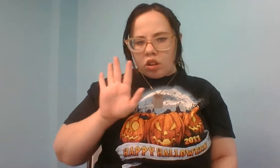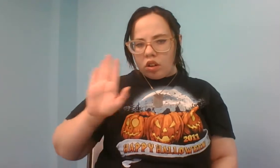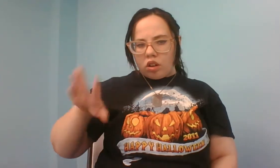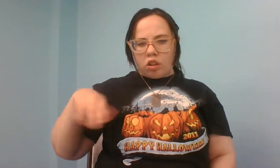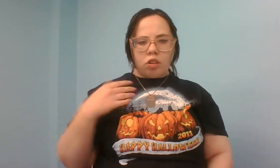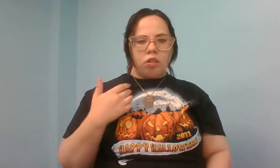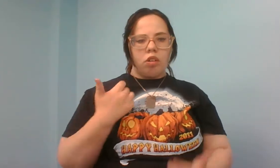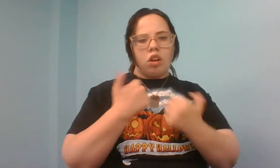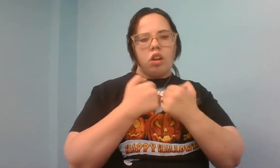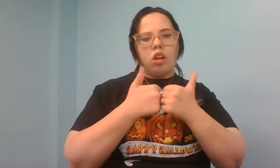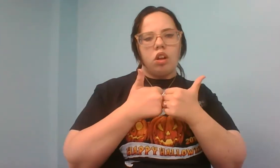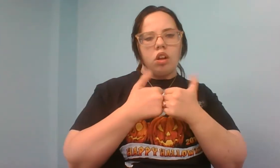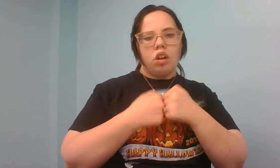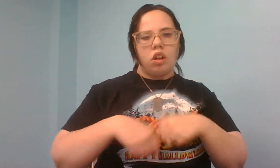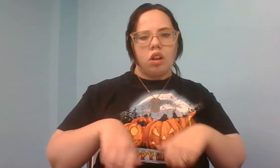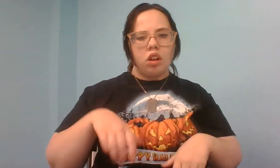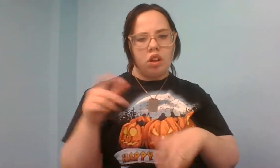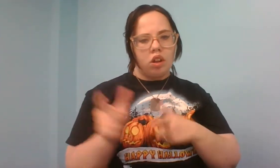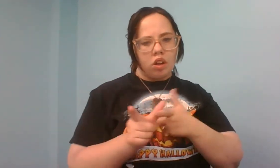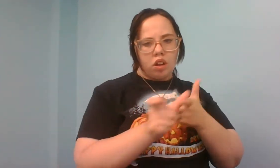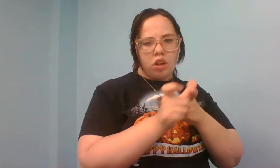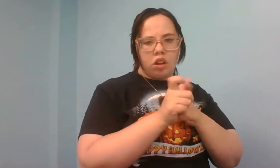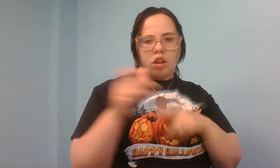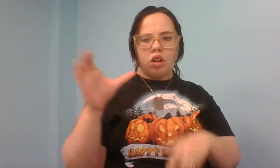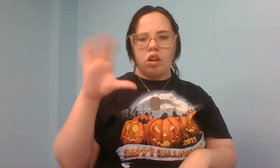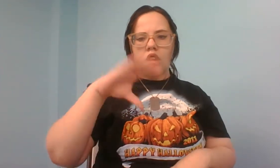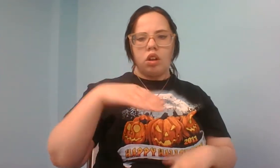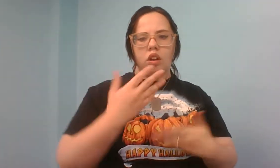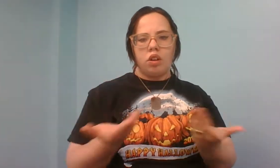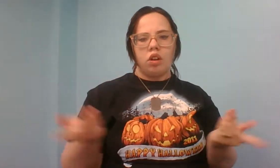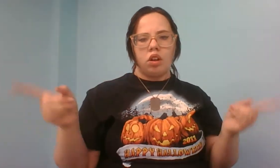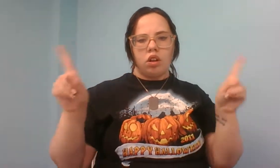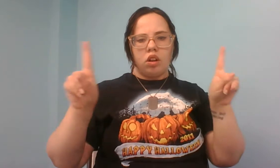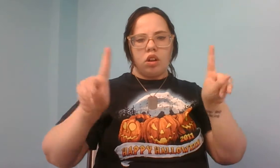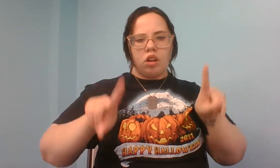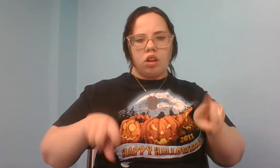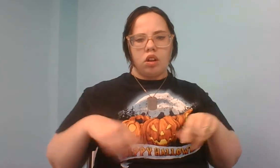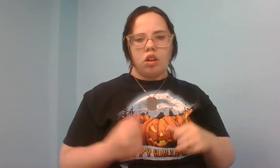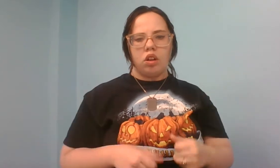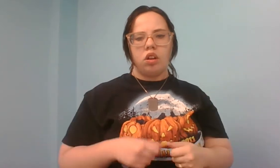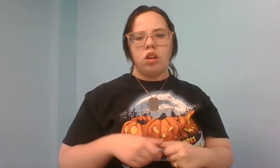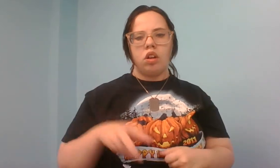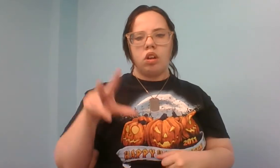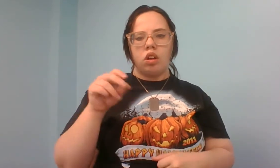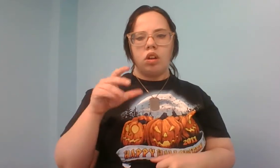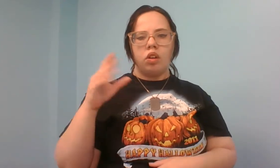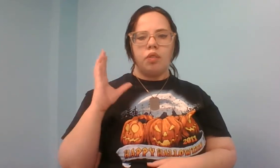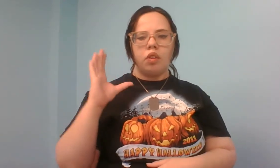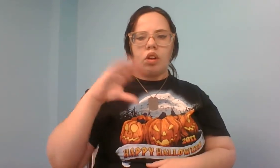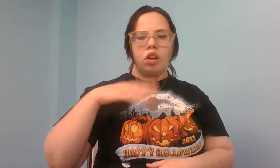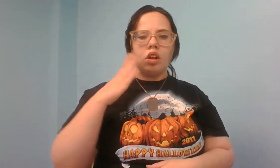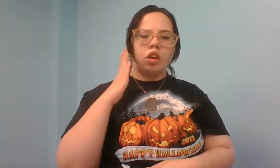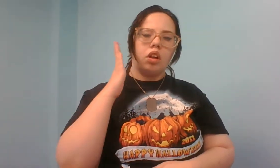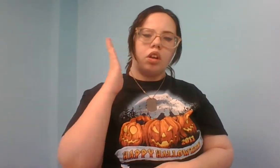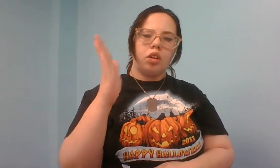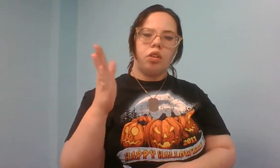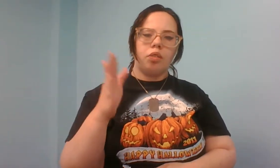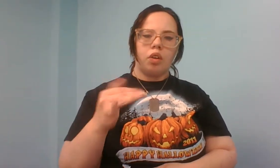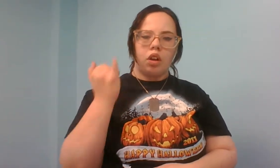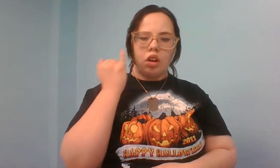love to flee Strange things that happen here, no stranger would it be If we met